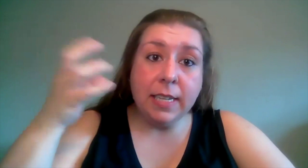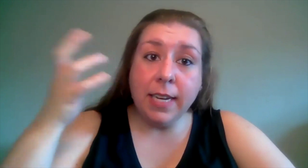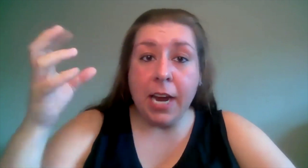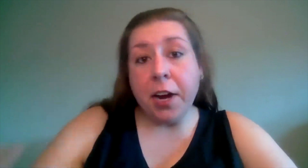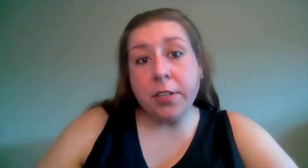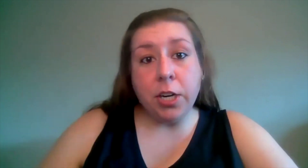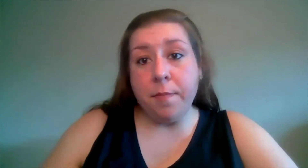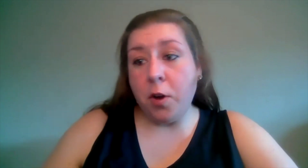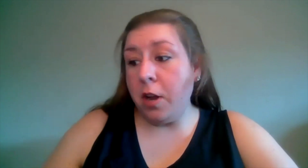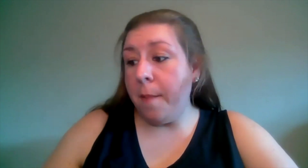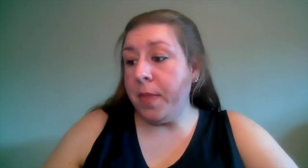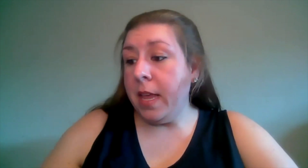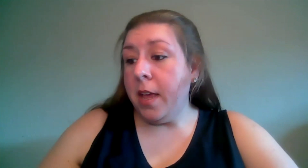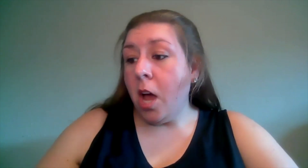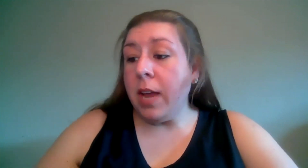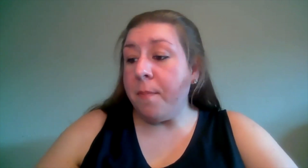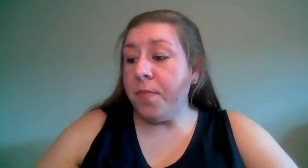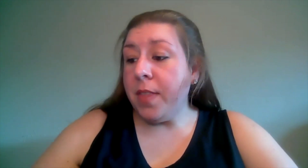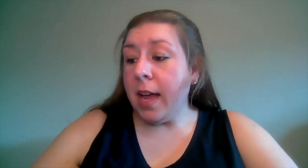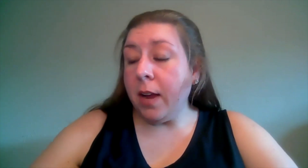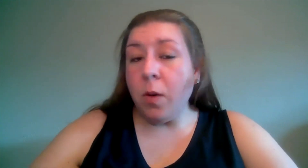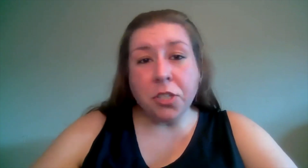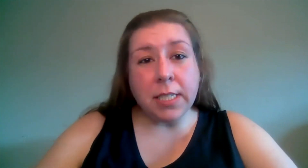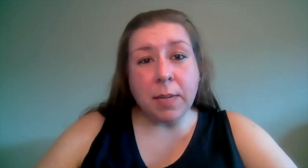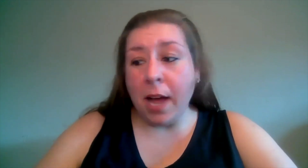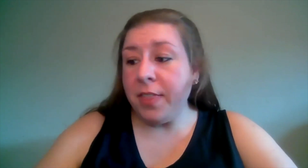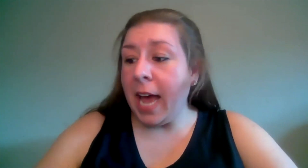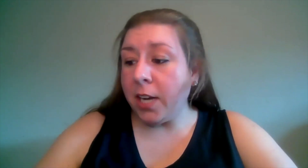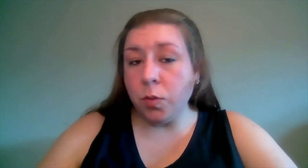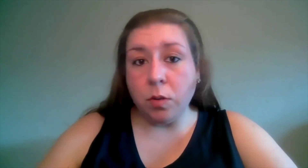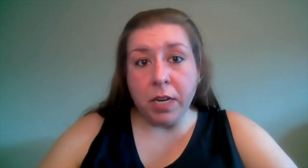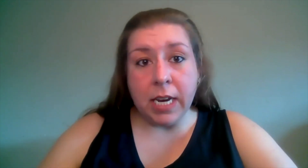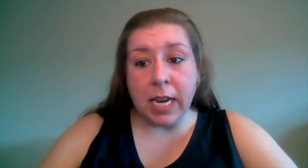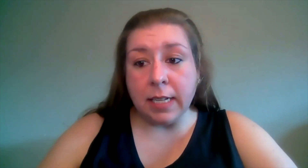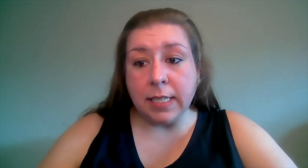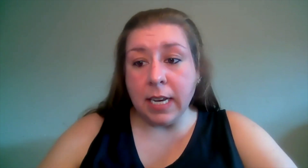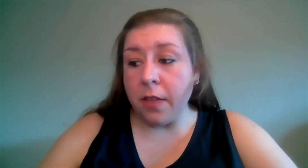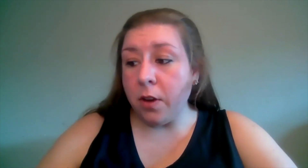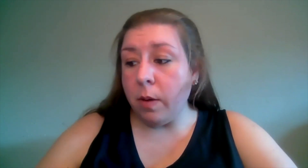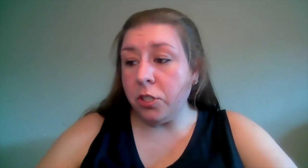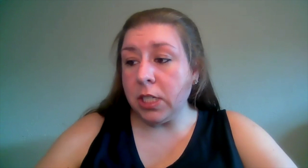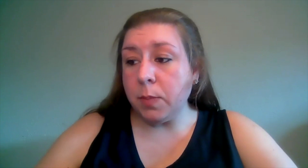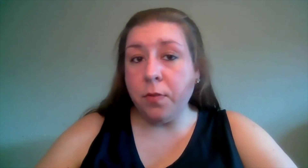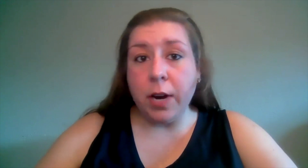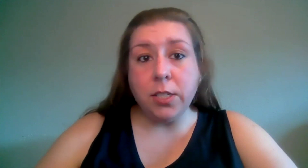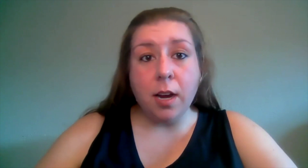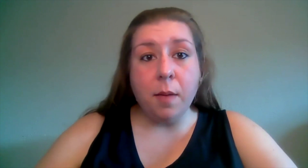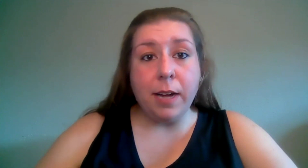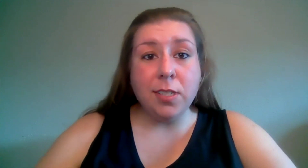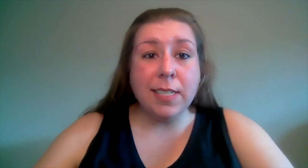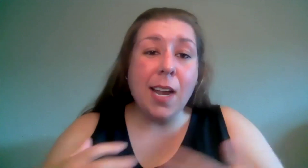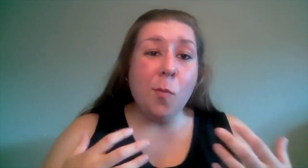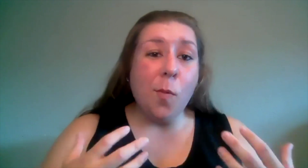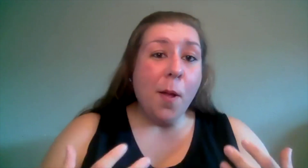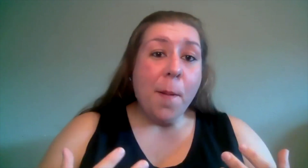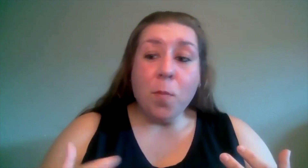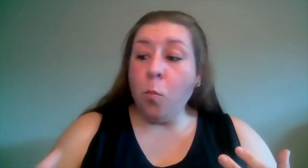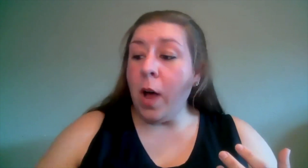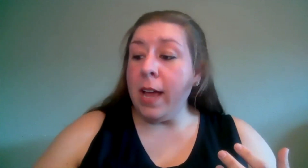character or not okay questions about the actual readings any other questions before i talk about just kind of what